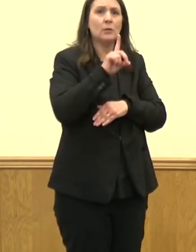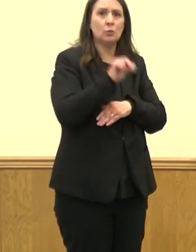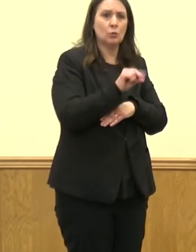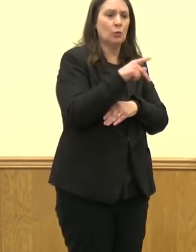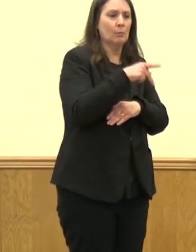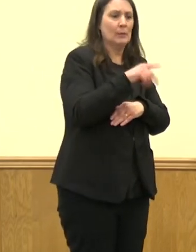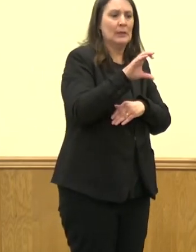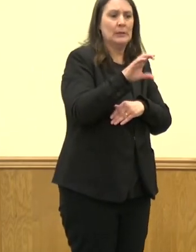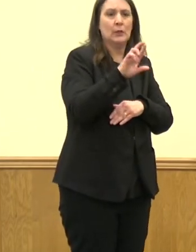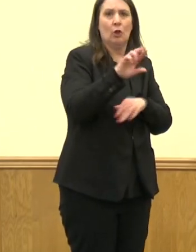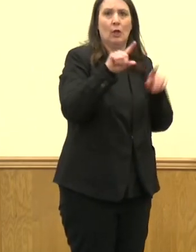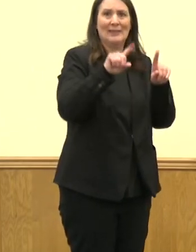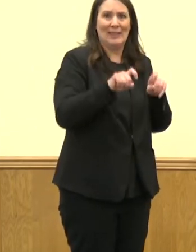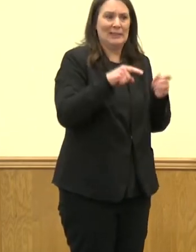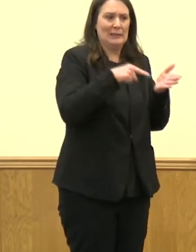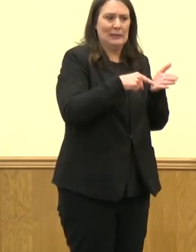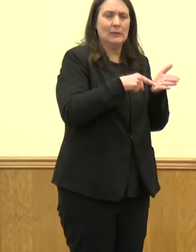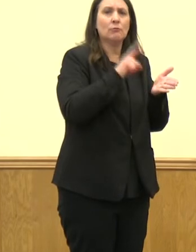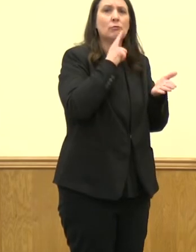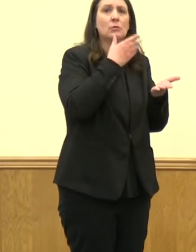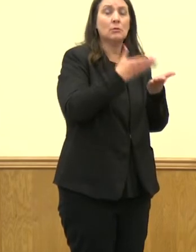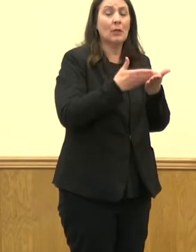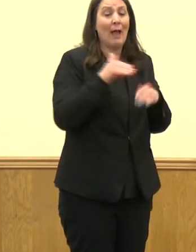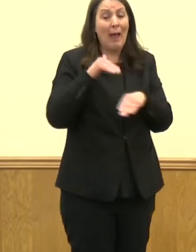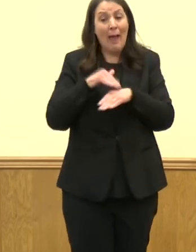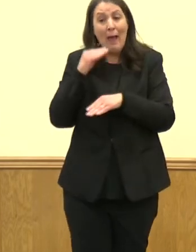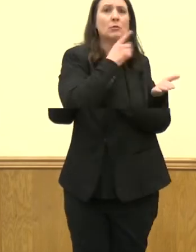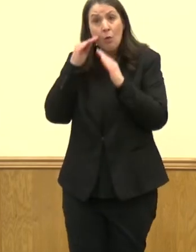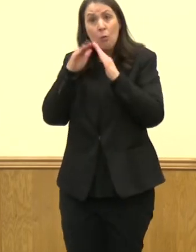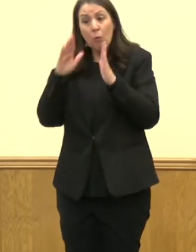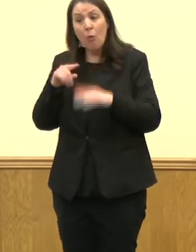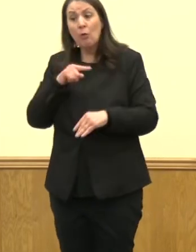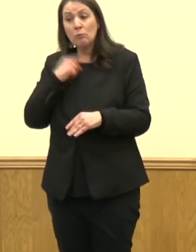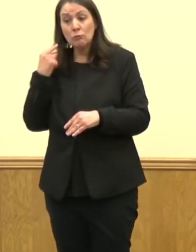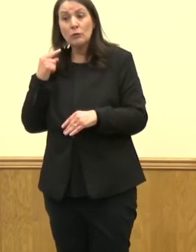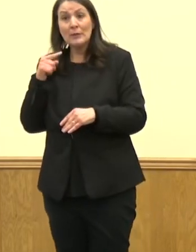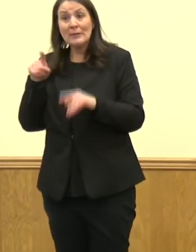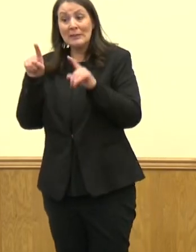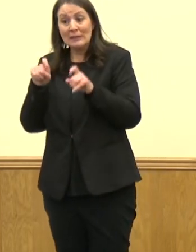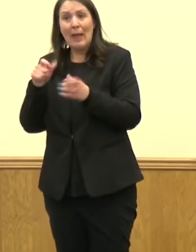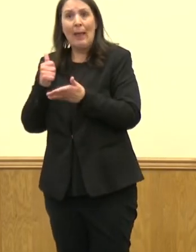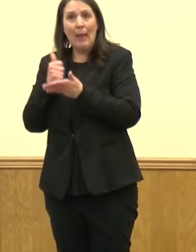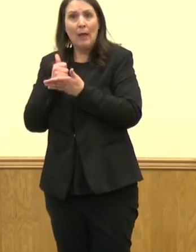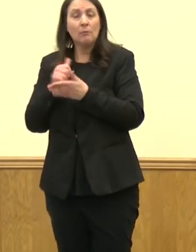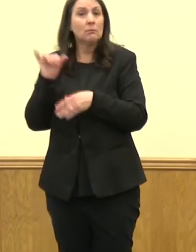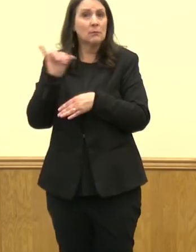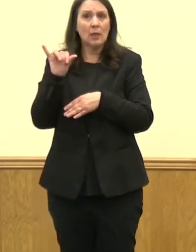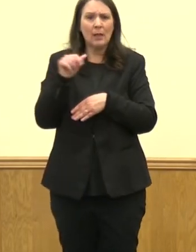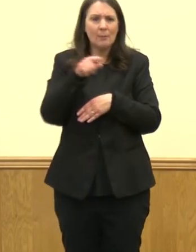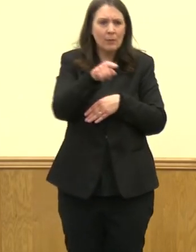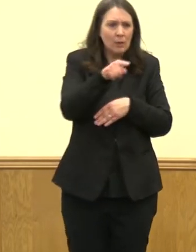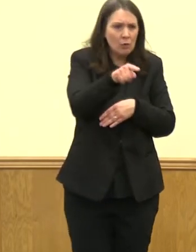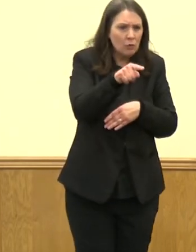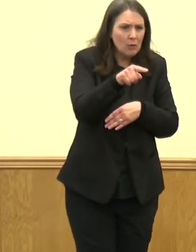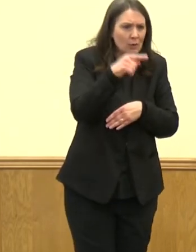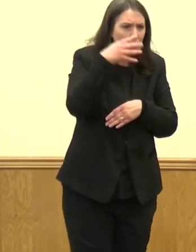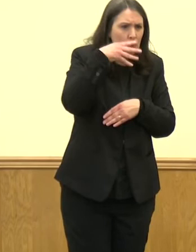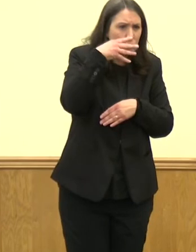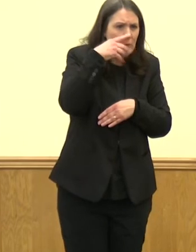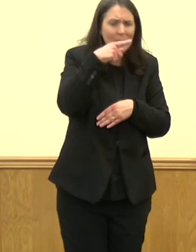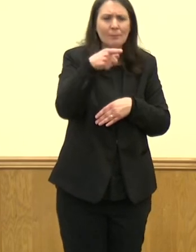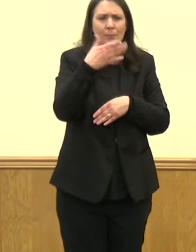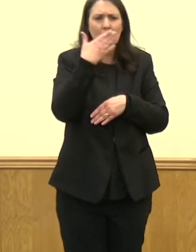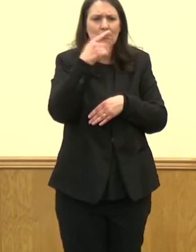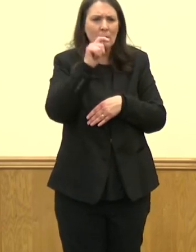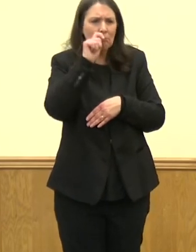soon as you, I mean, at-home tests are really helpful. mean, we've taken them at our house. Peace of mind. Somebody has a sniffle. We want to test quickly. We don't know that they don't